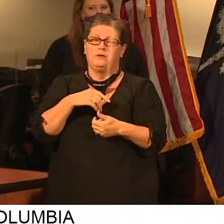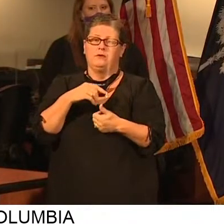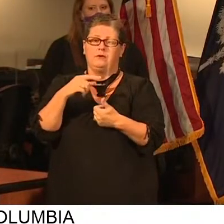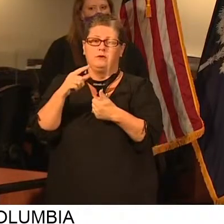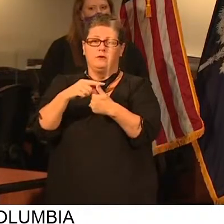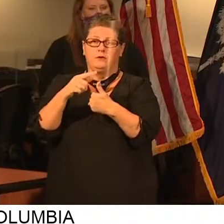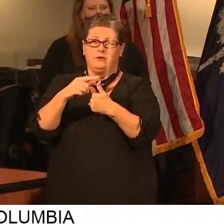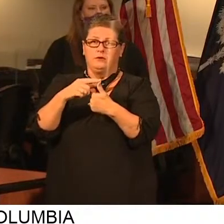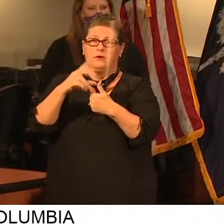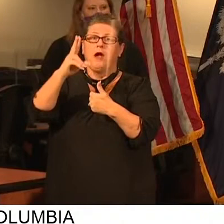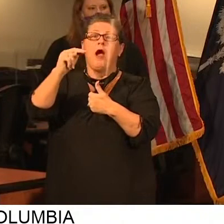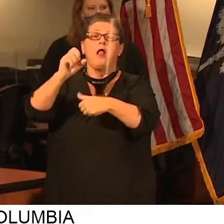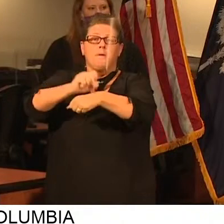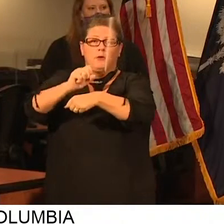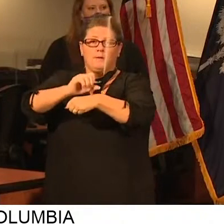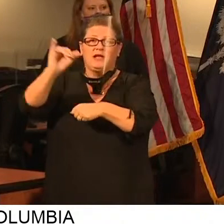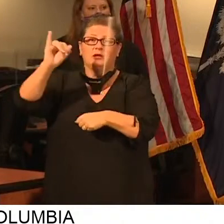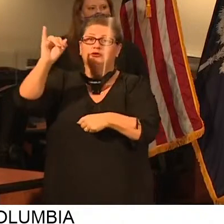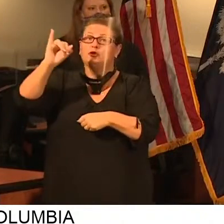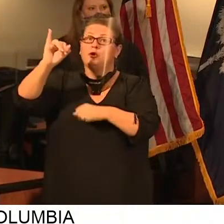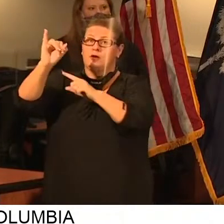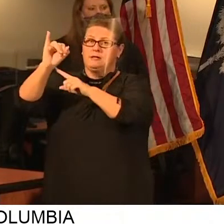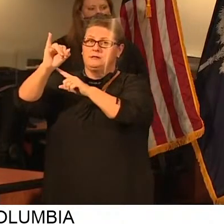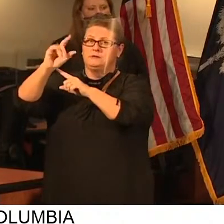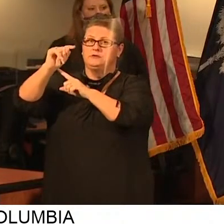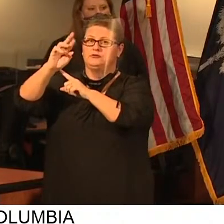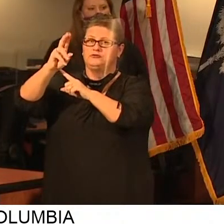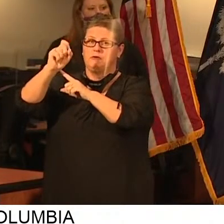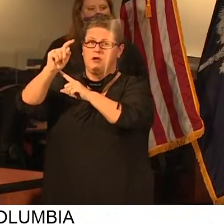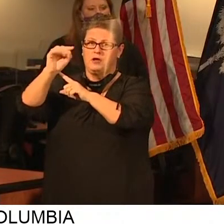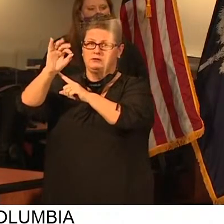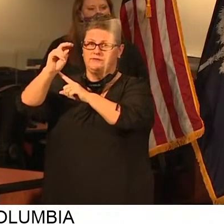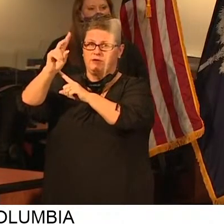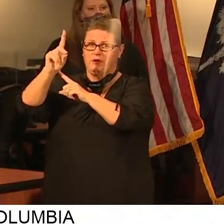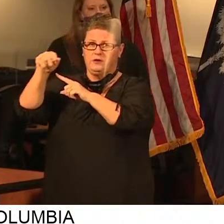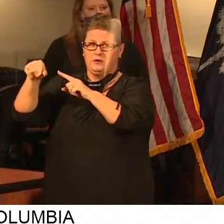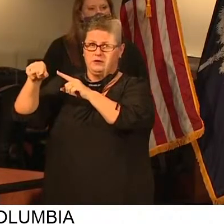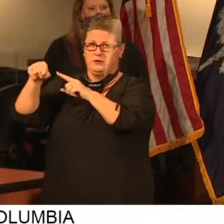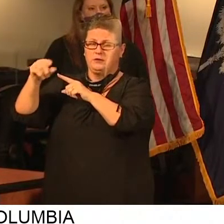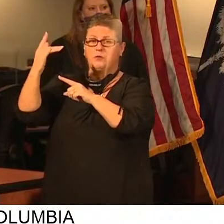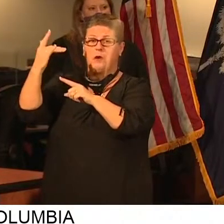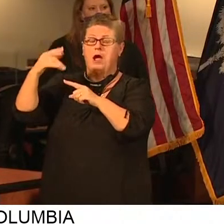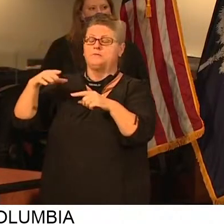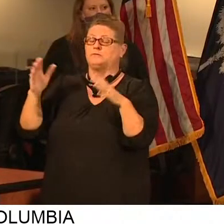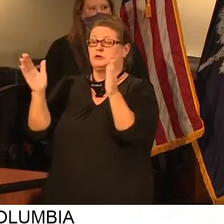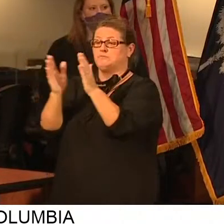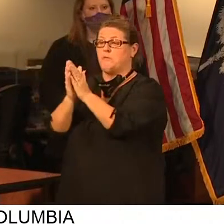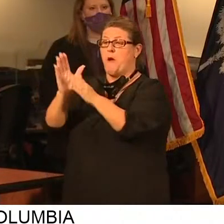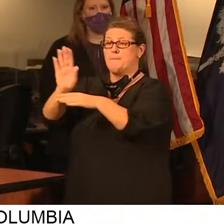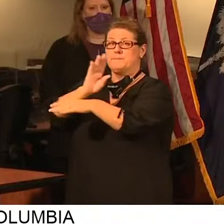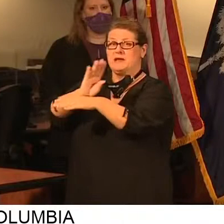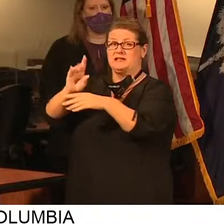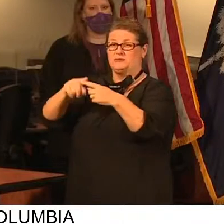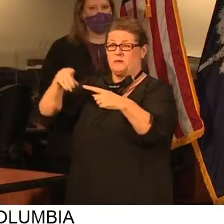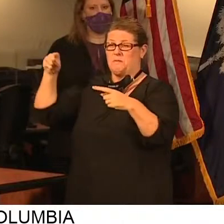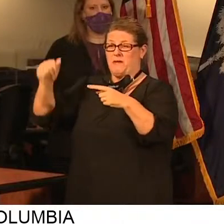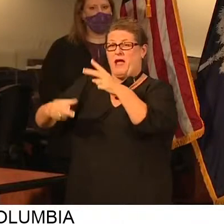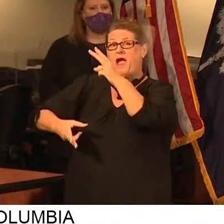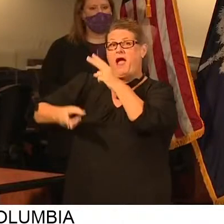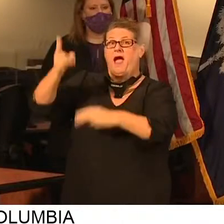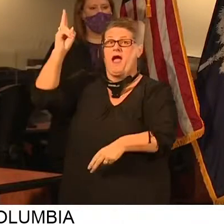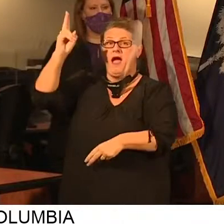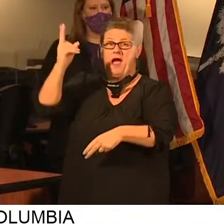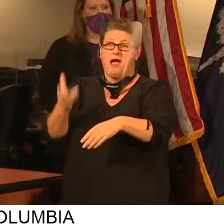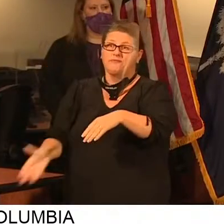First, the Unemployment Insurance Trust Fund. In order to prevent our state's small businesses from paying higher taxes